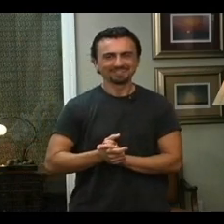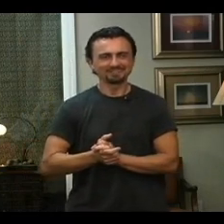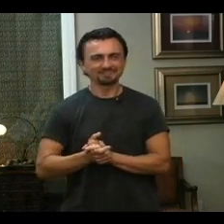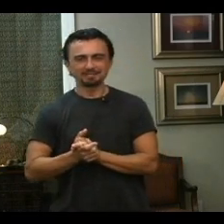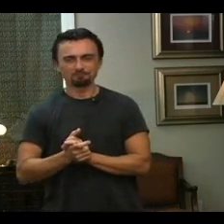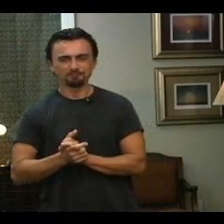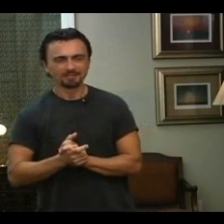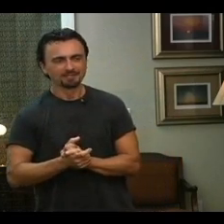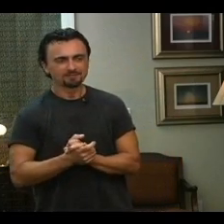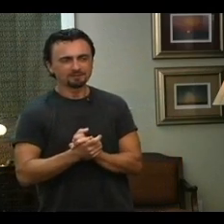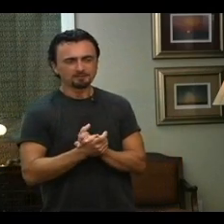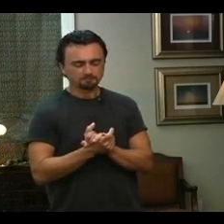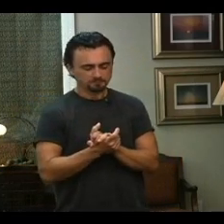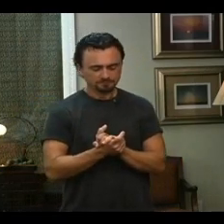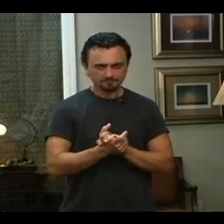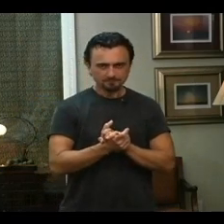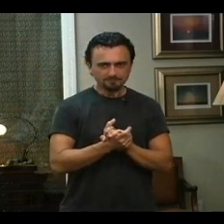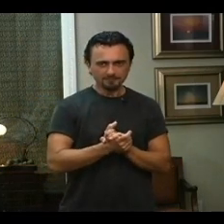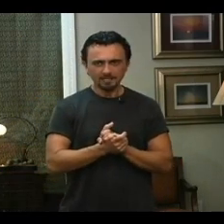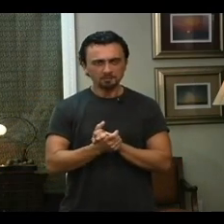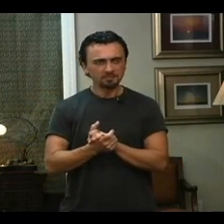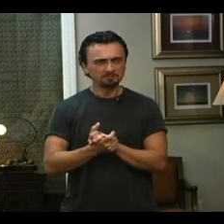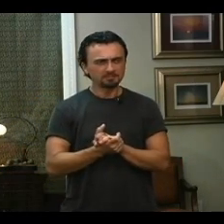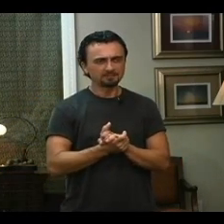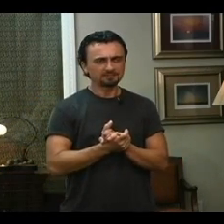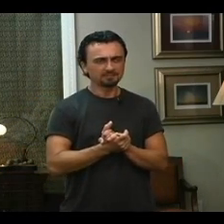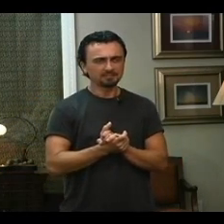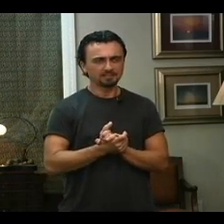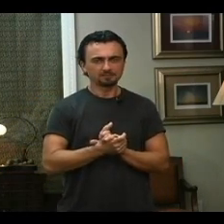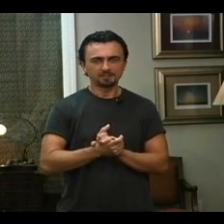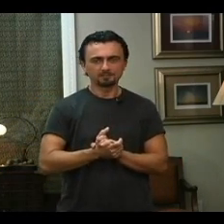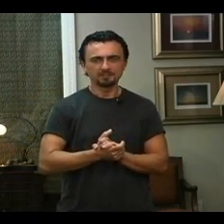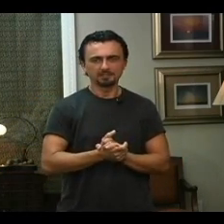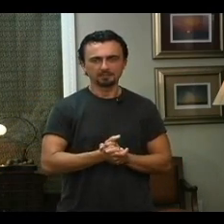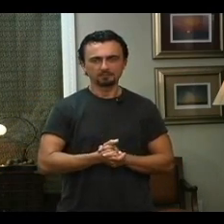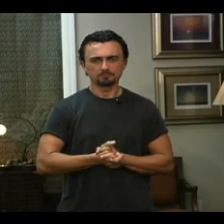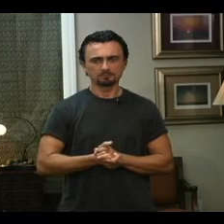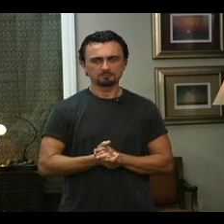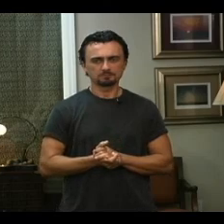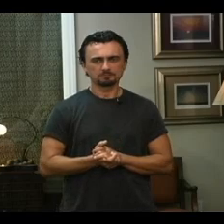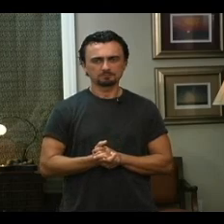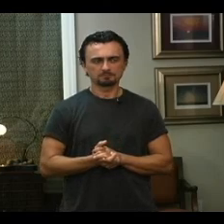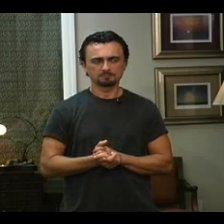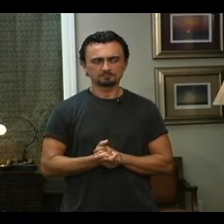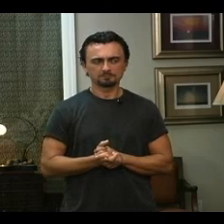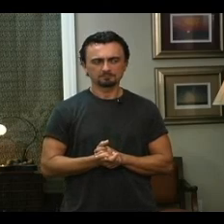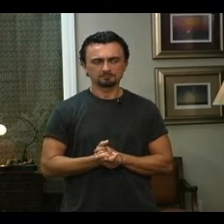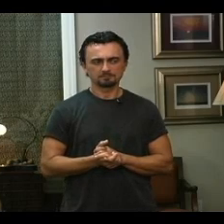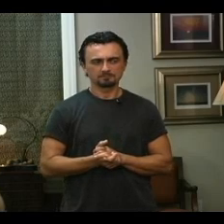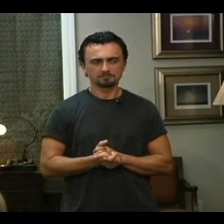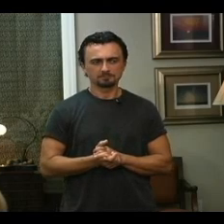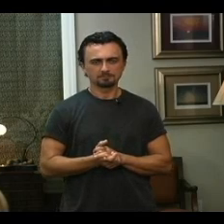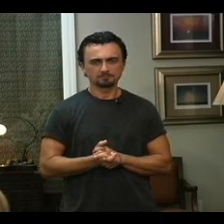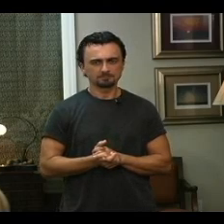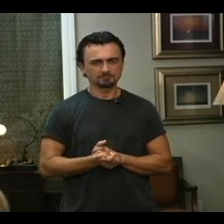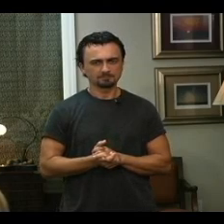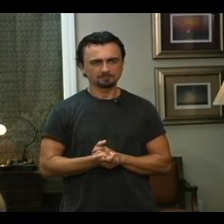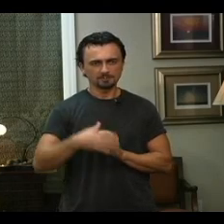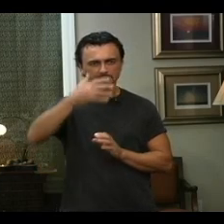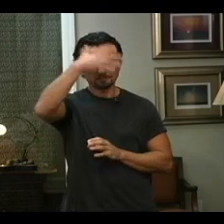Okay So How many of can see that around me now? Around what? Around